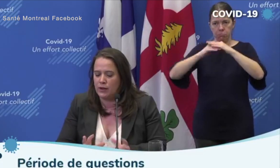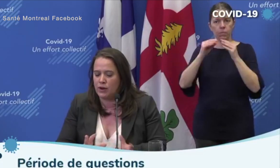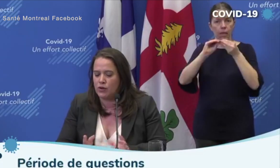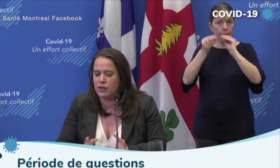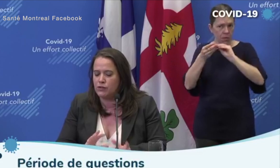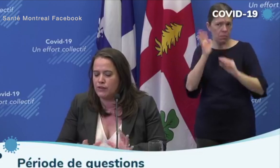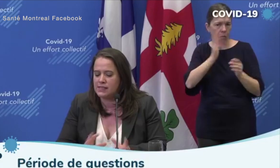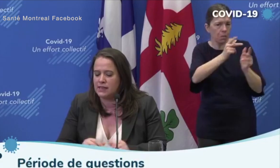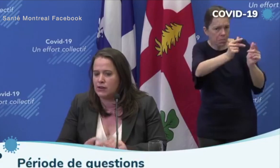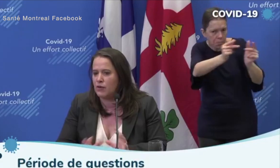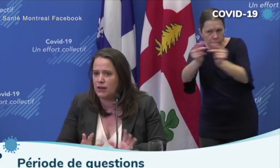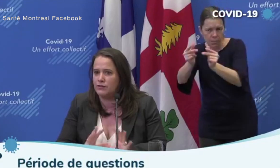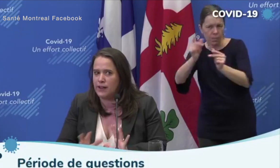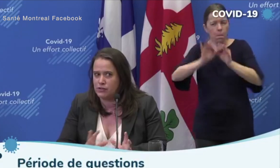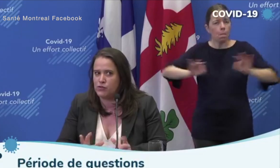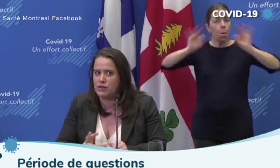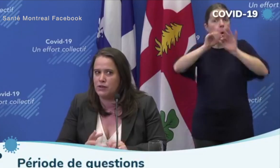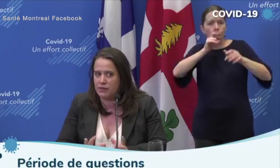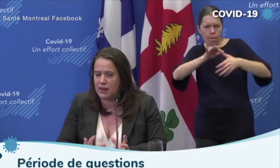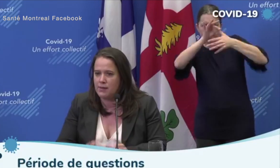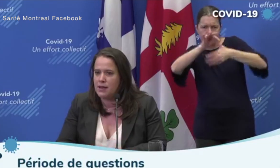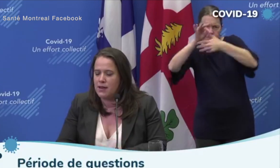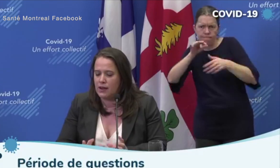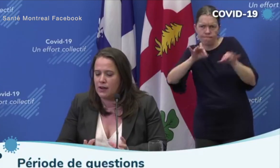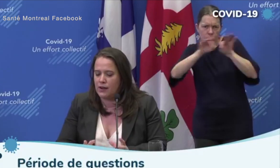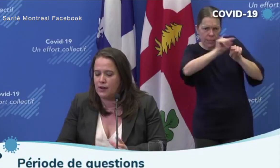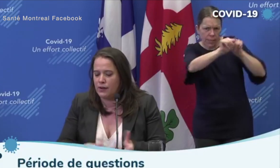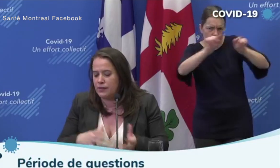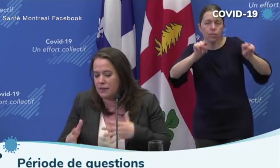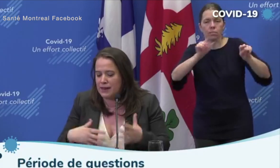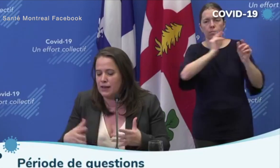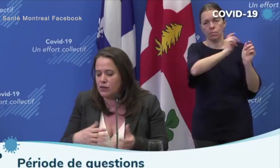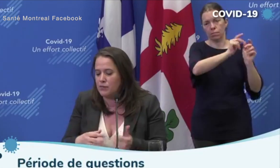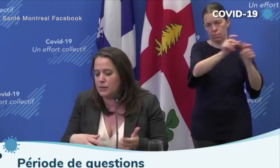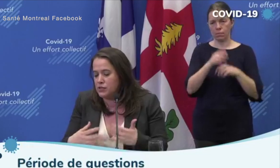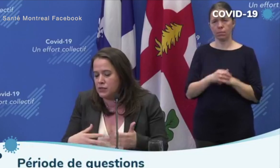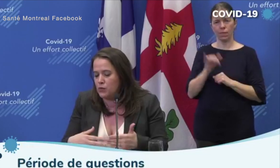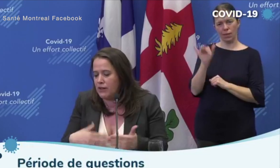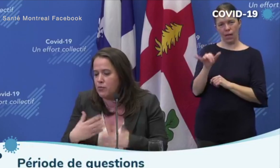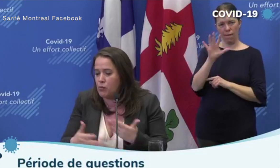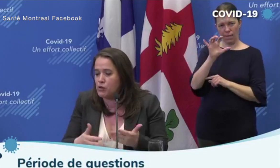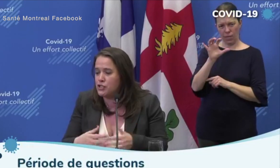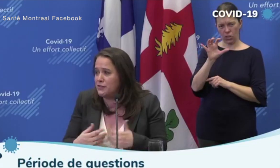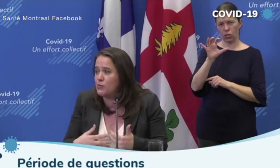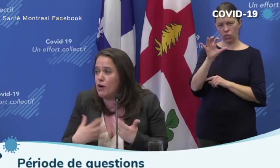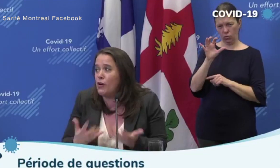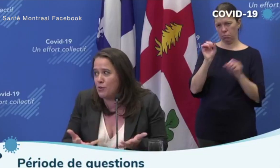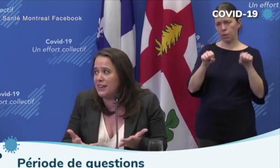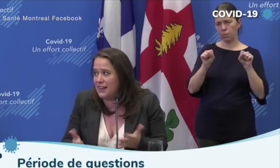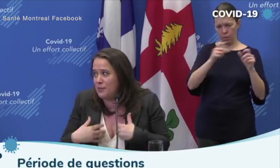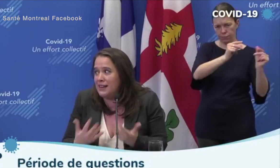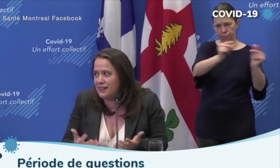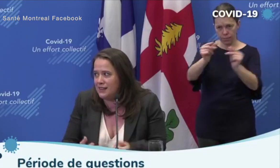we're going to vaccinate around 500 of them depending because we have a proportion of them who